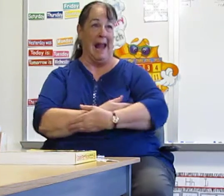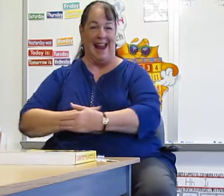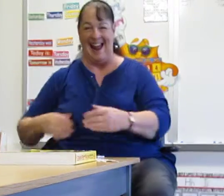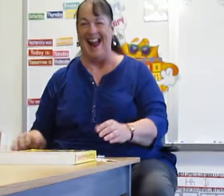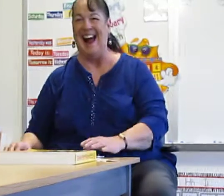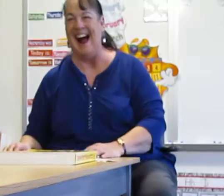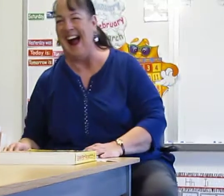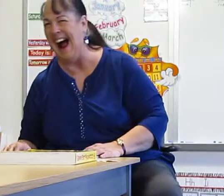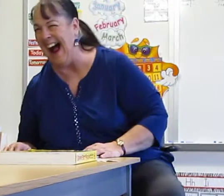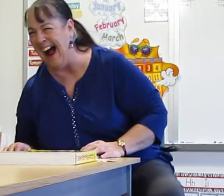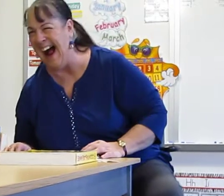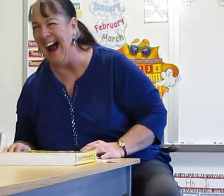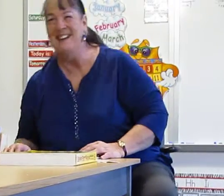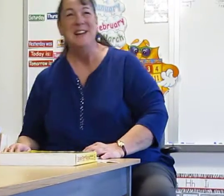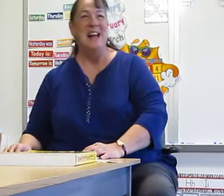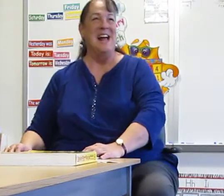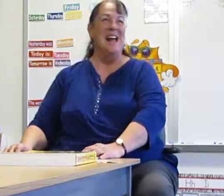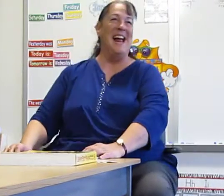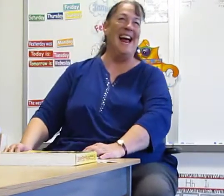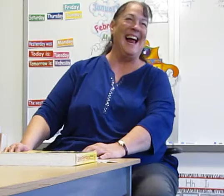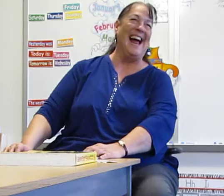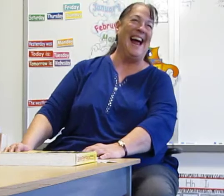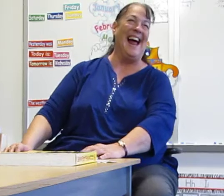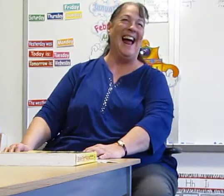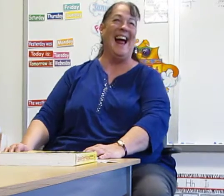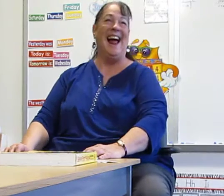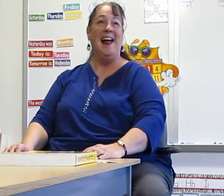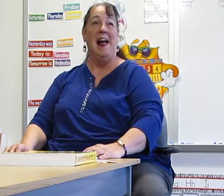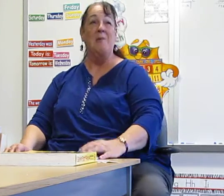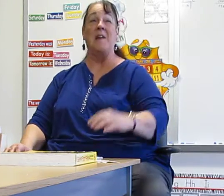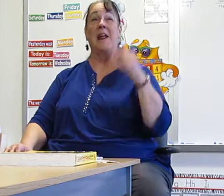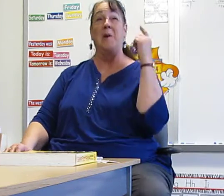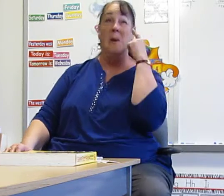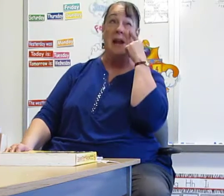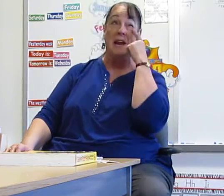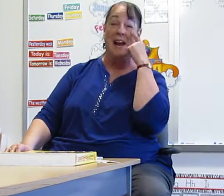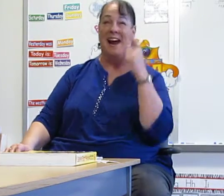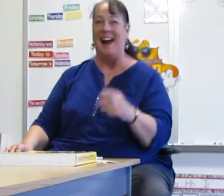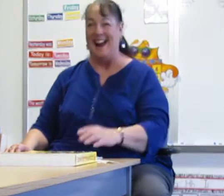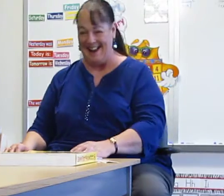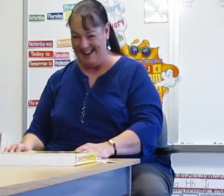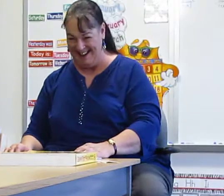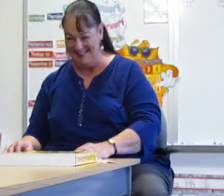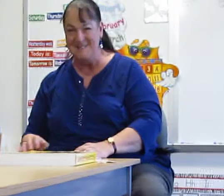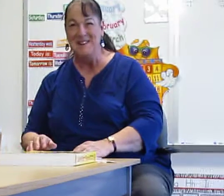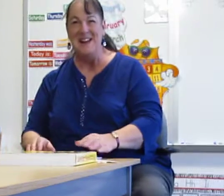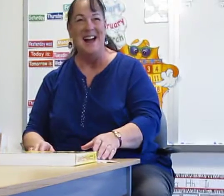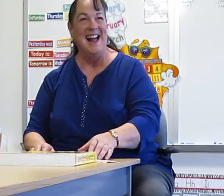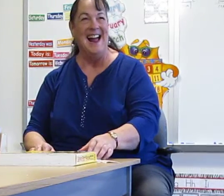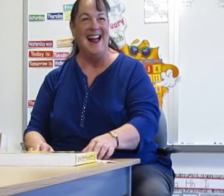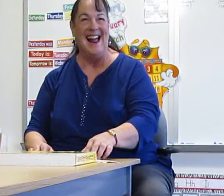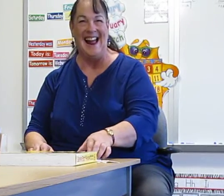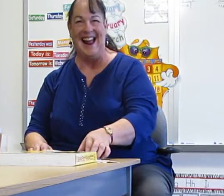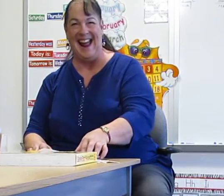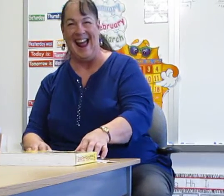You are married girls. Well done. We're the little wim. Now you can get done. that tonight.